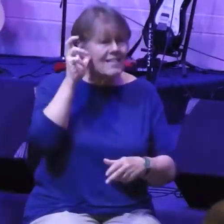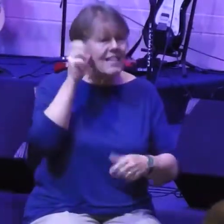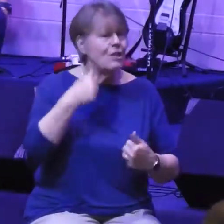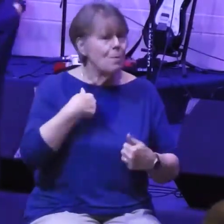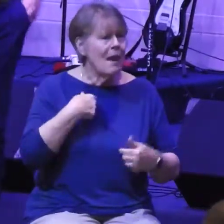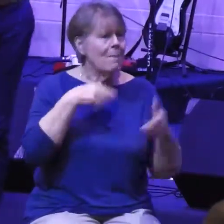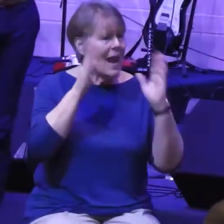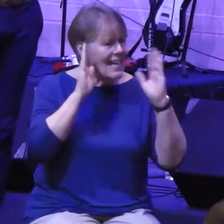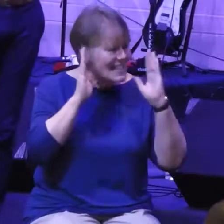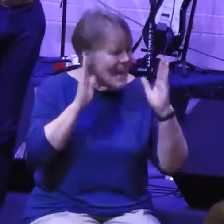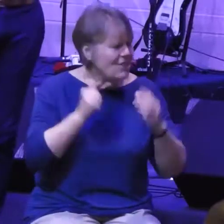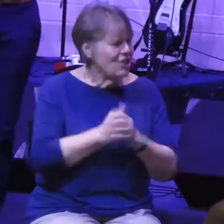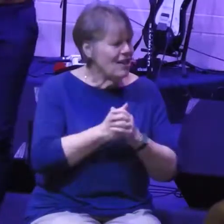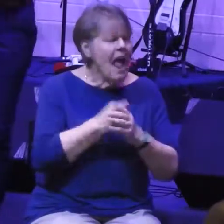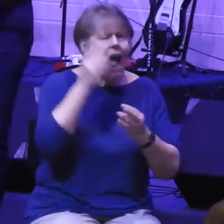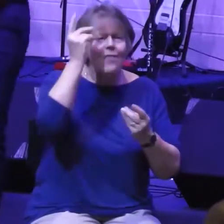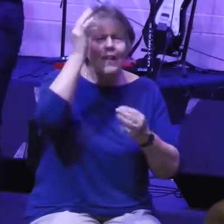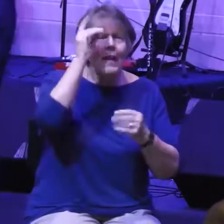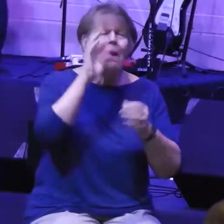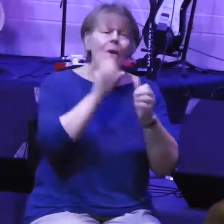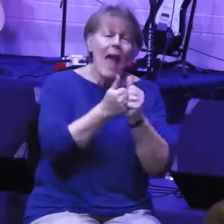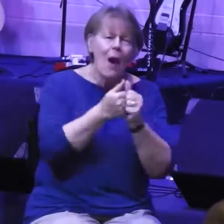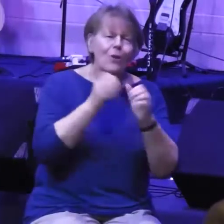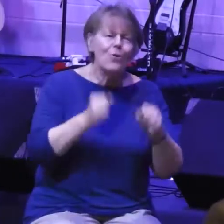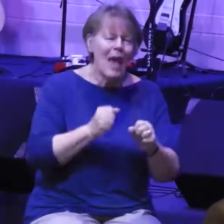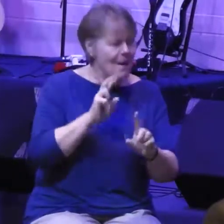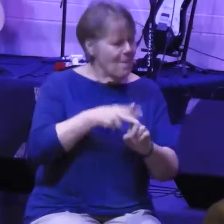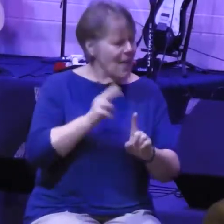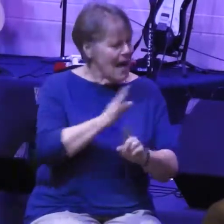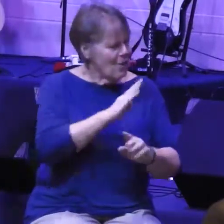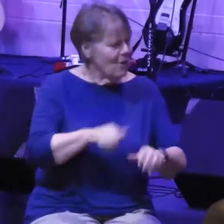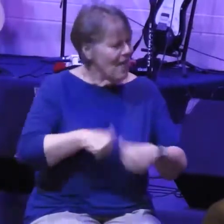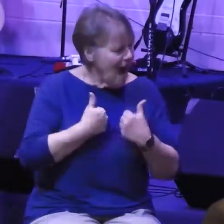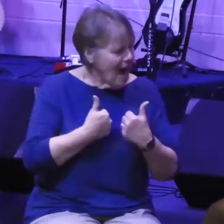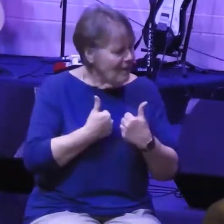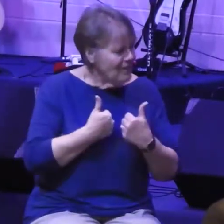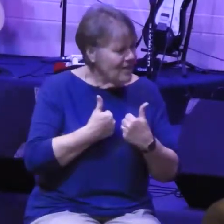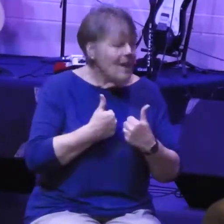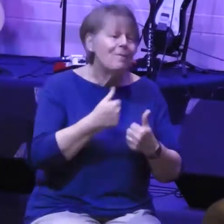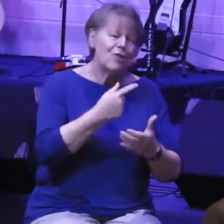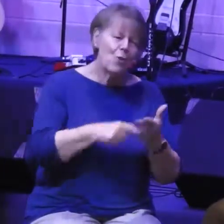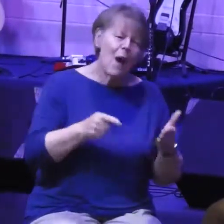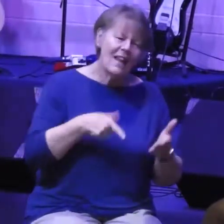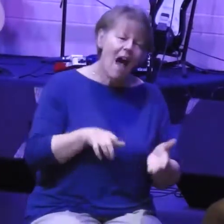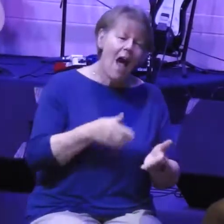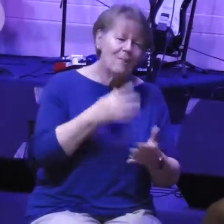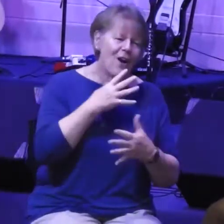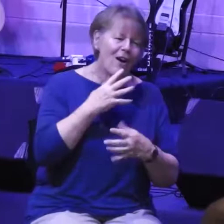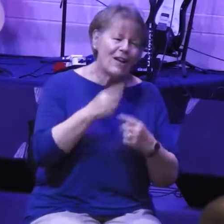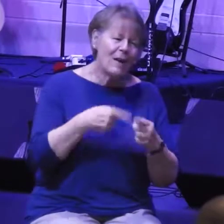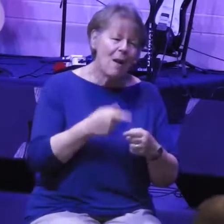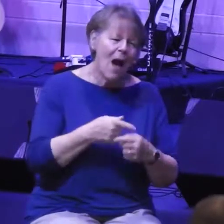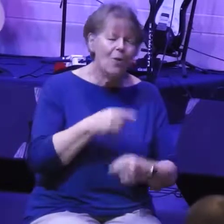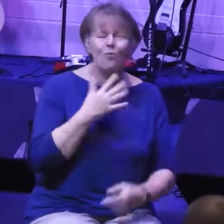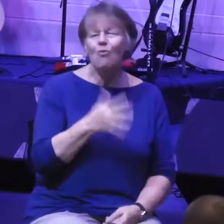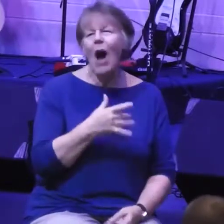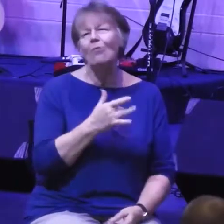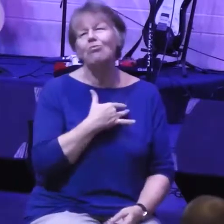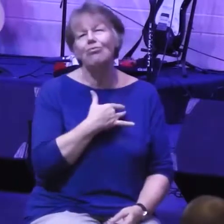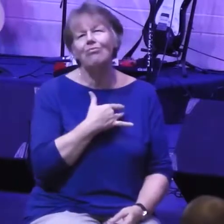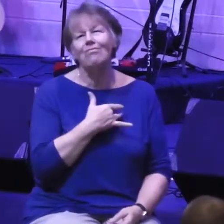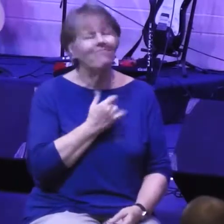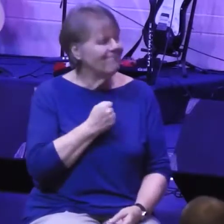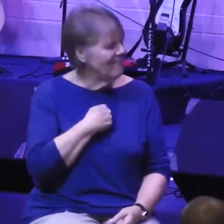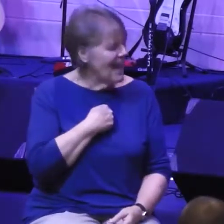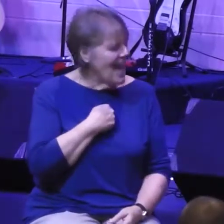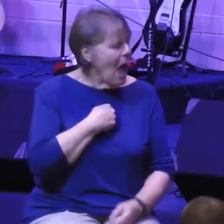thinking about it and figuring out how you can apply your lives to the things I'm talking about. It really warms my heart. It really warms my heart.